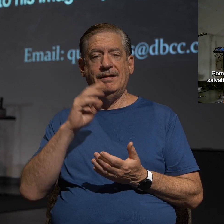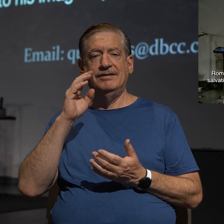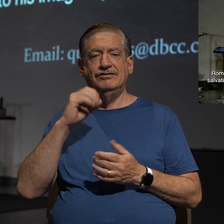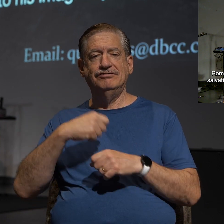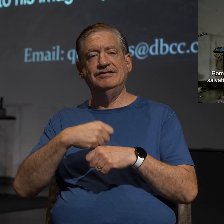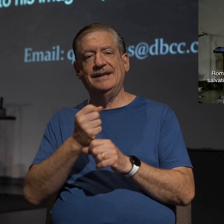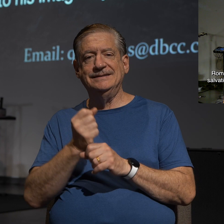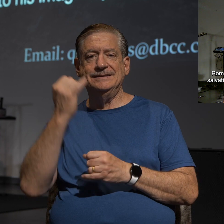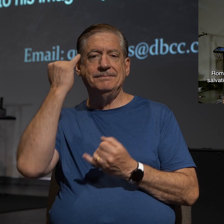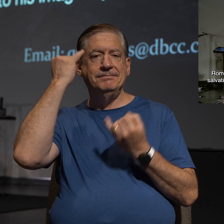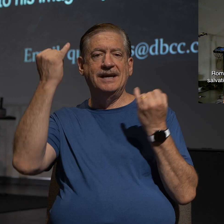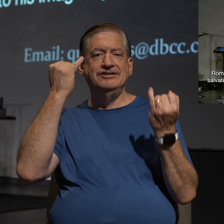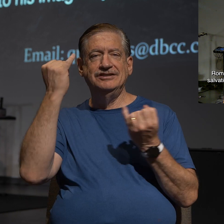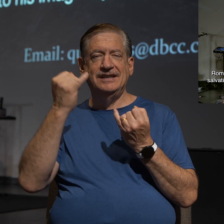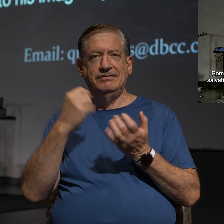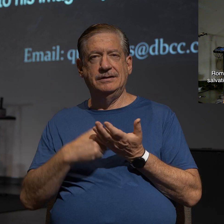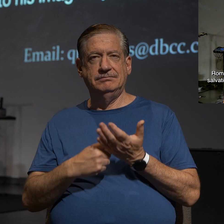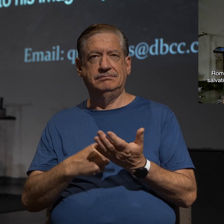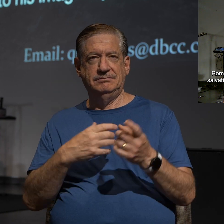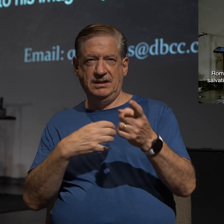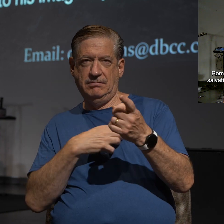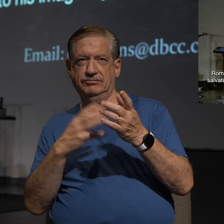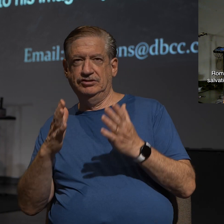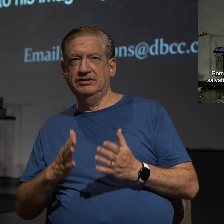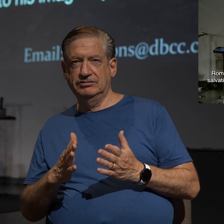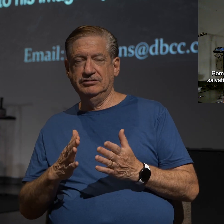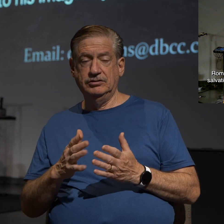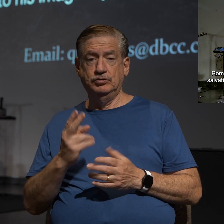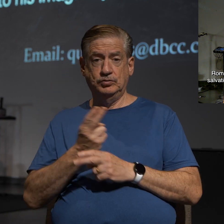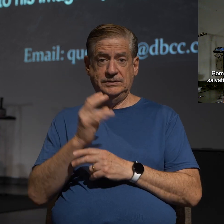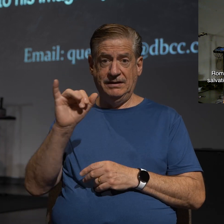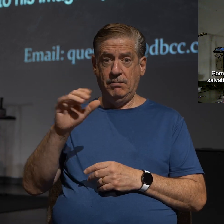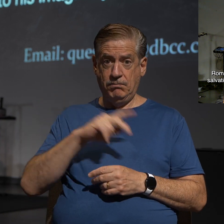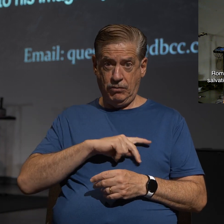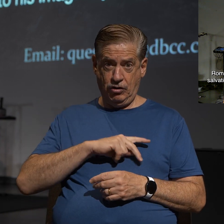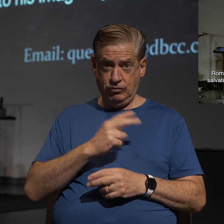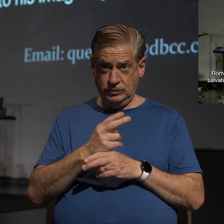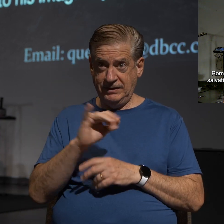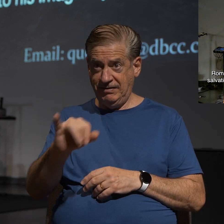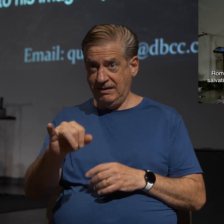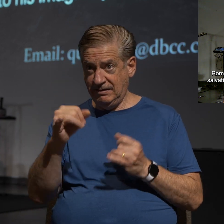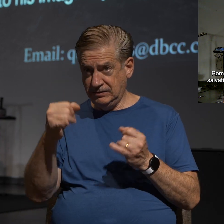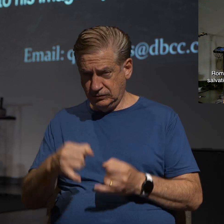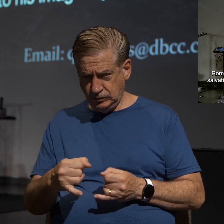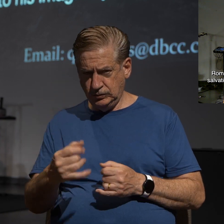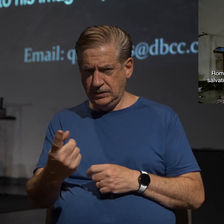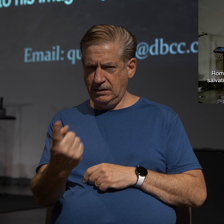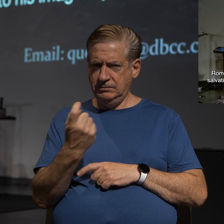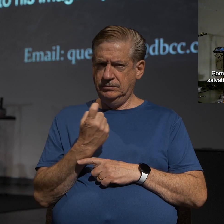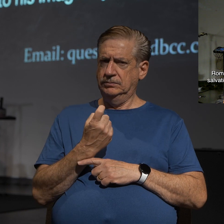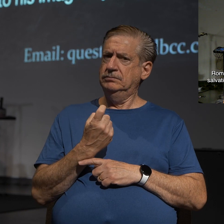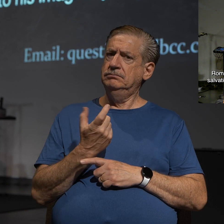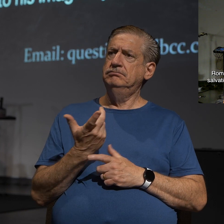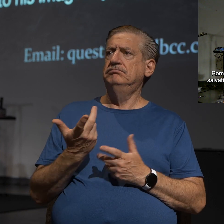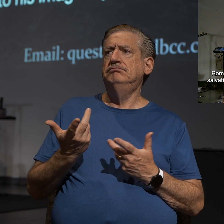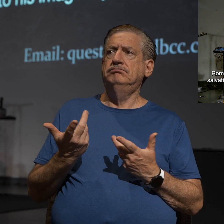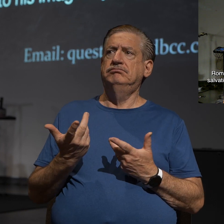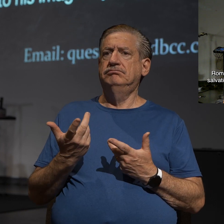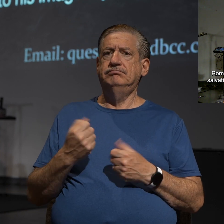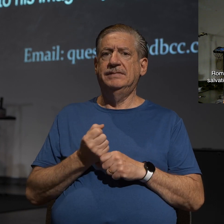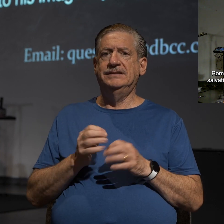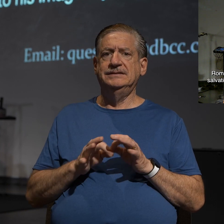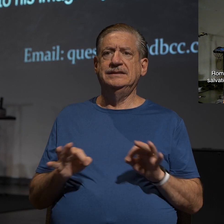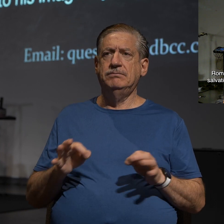objector, Paul uses this individual to ask the questions or make the statements that